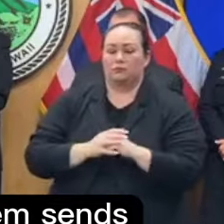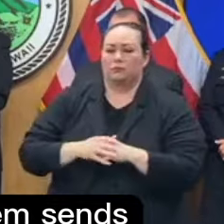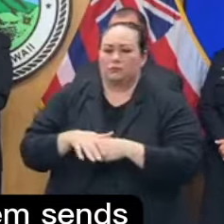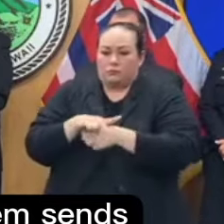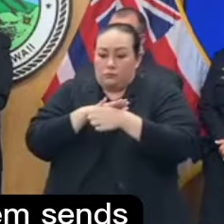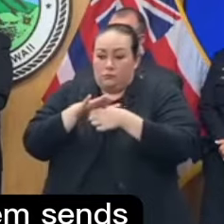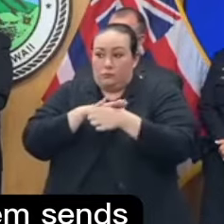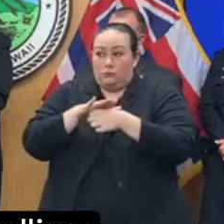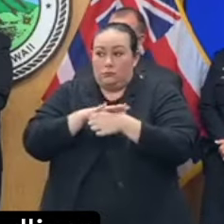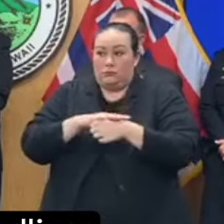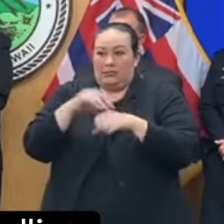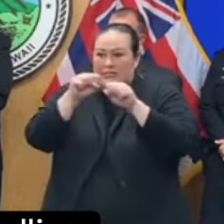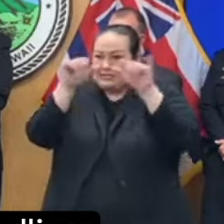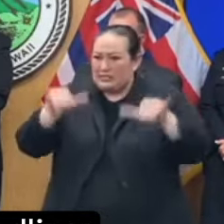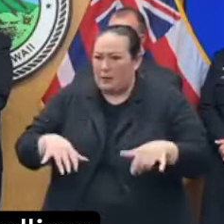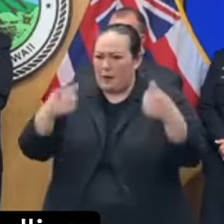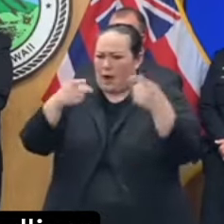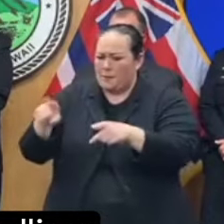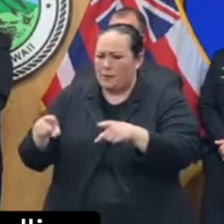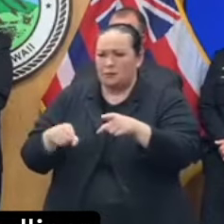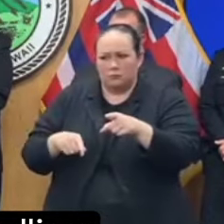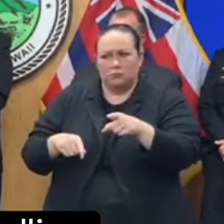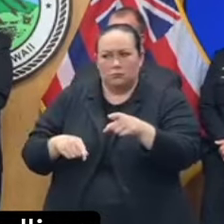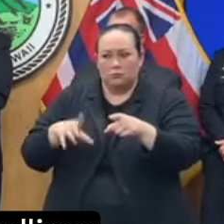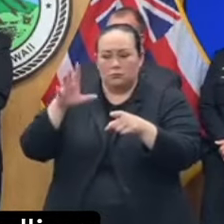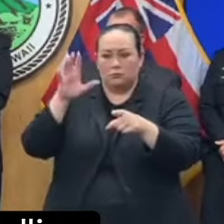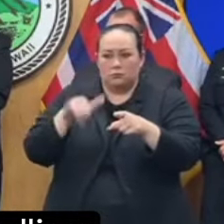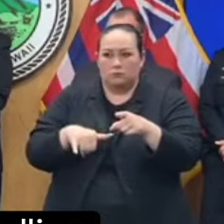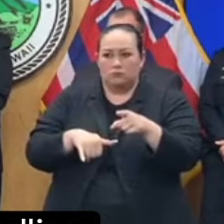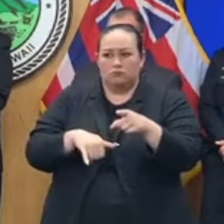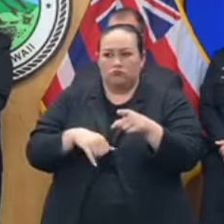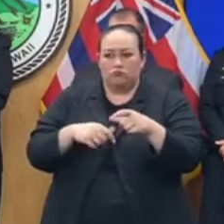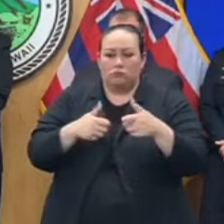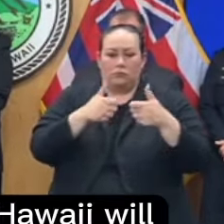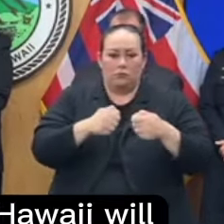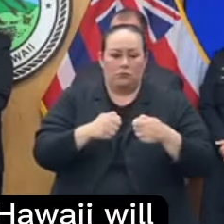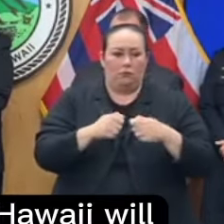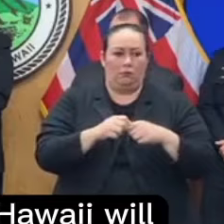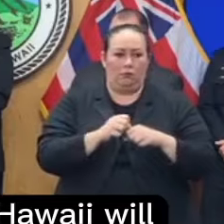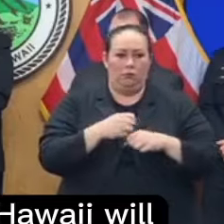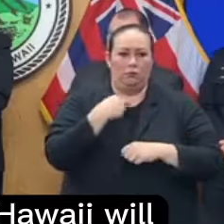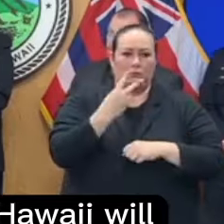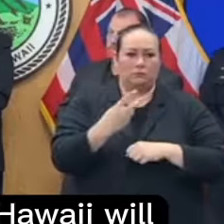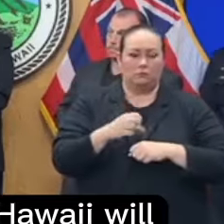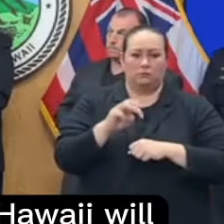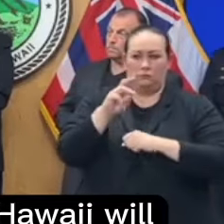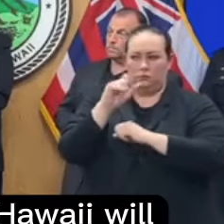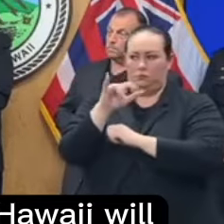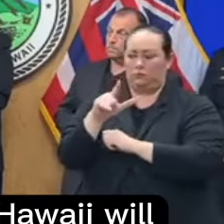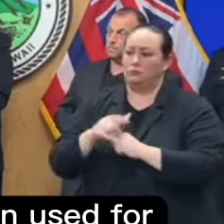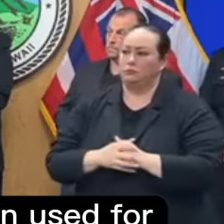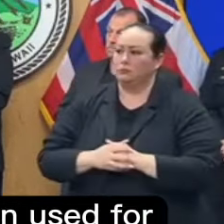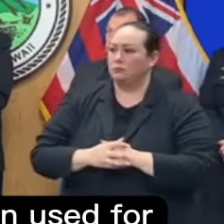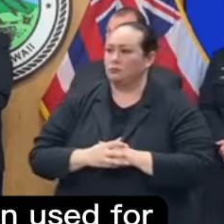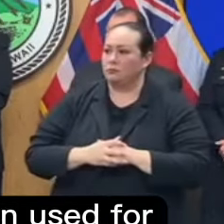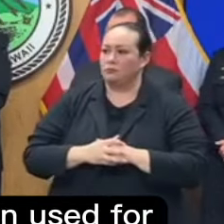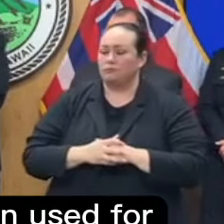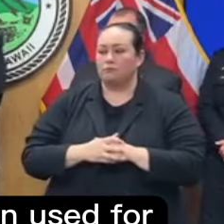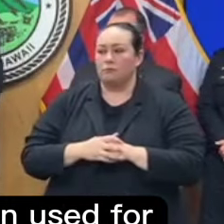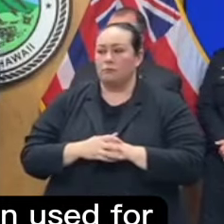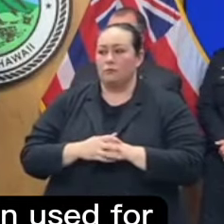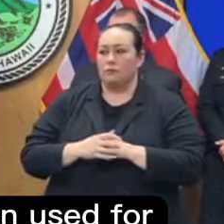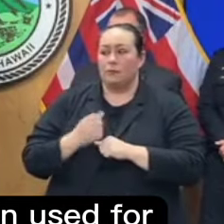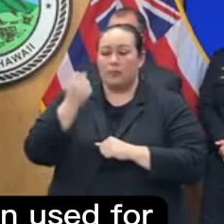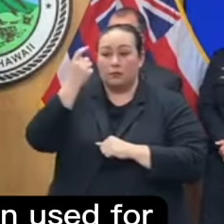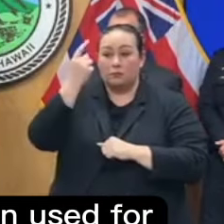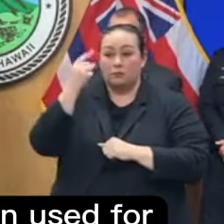messages via text, voicemail, and our landlines. Counties in the state of Hawaii will tell you that sirens have not